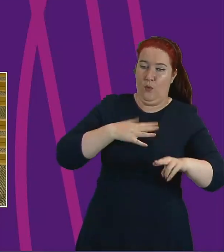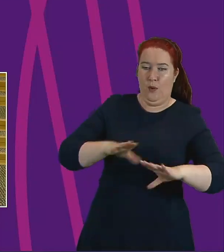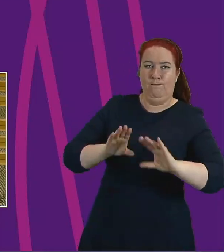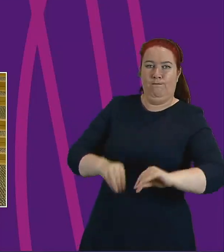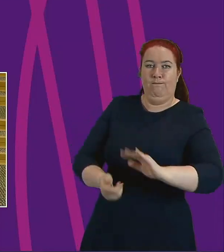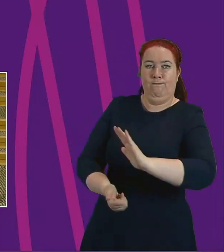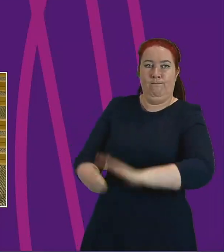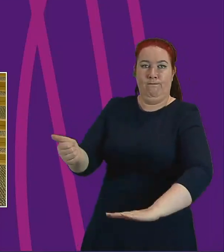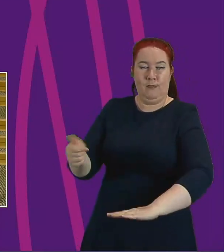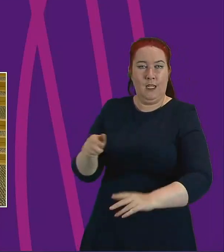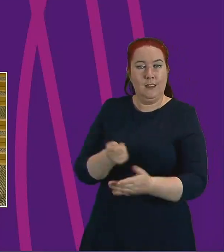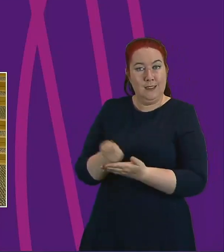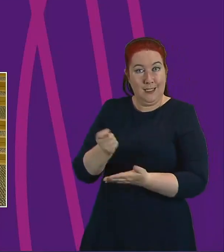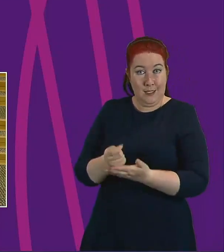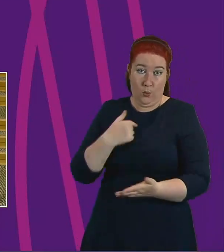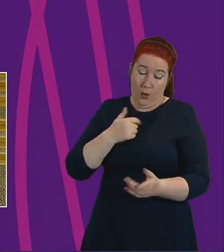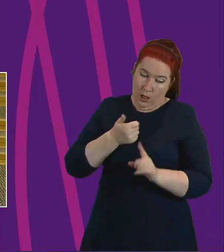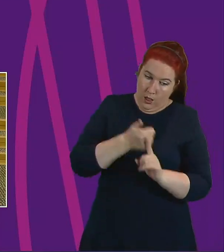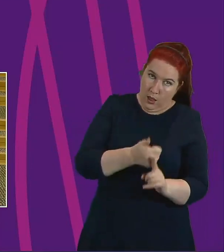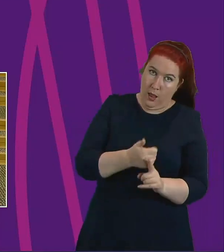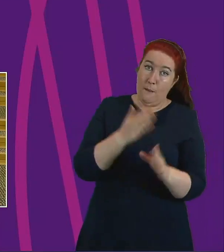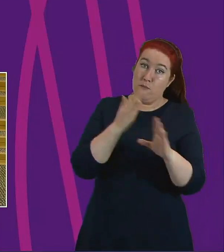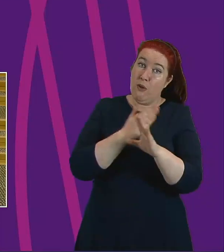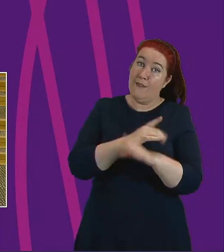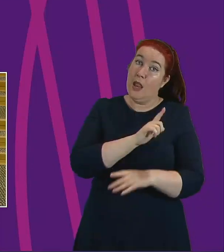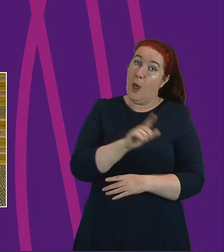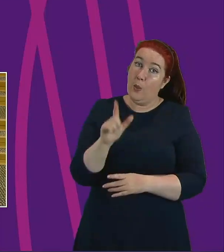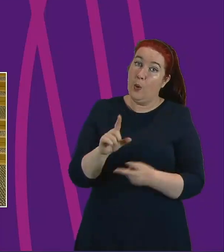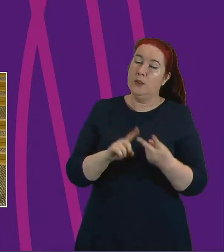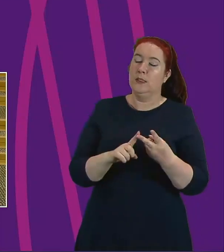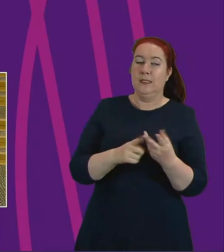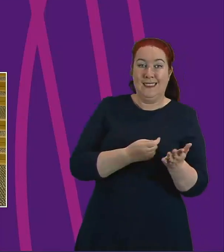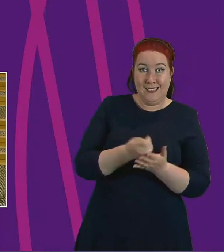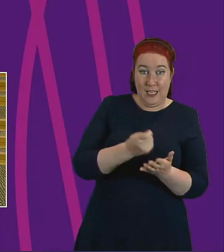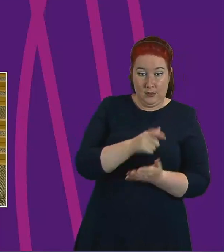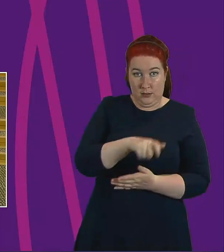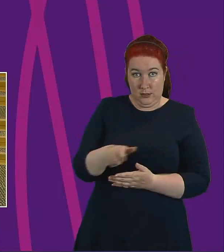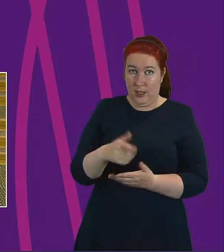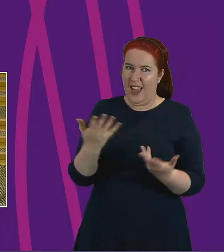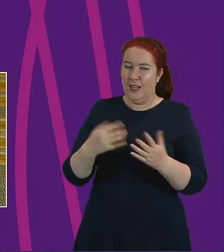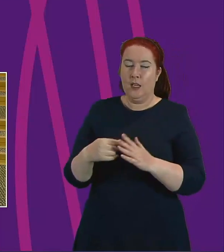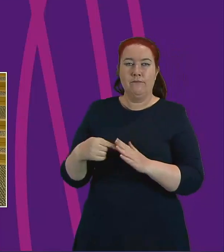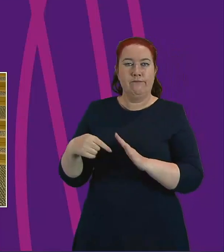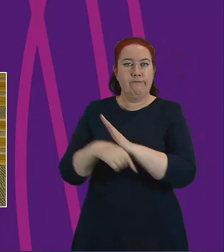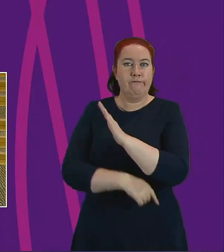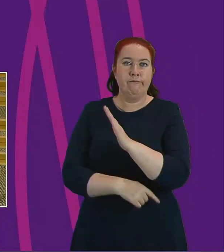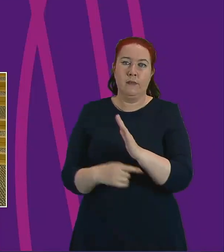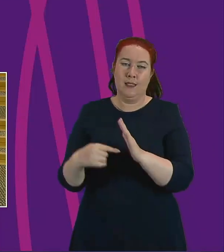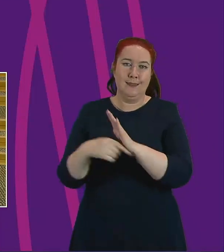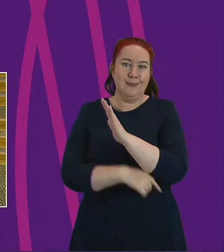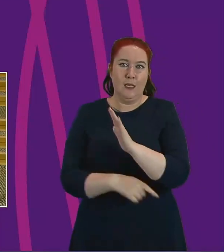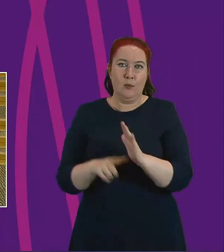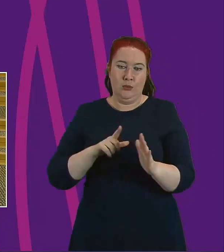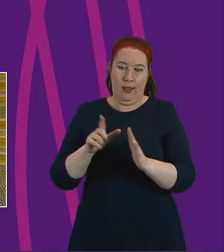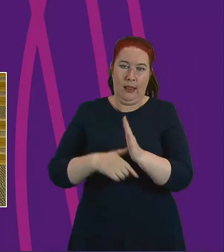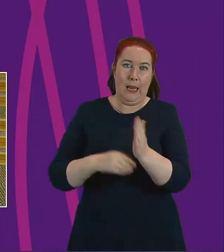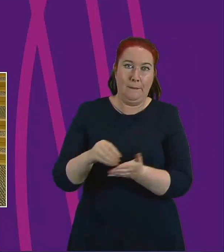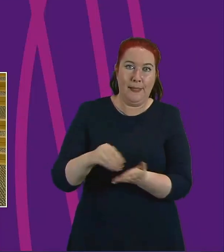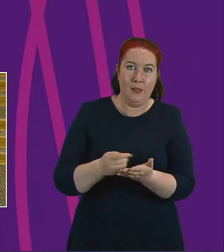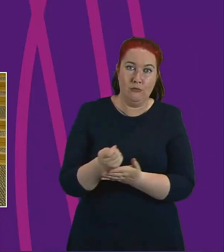and will support private landlords and tenants to work together to manage any rent arrears caused as a result of the coronavirus pandemic.